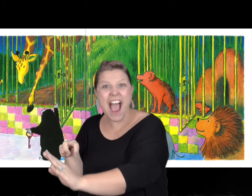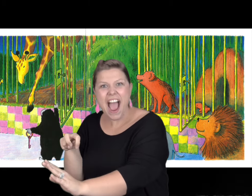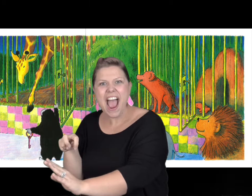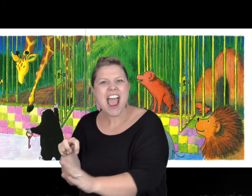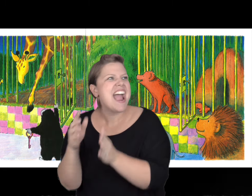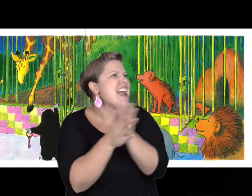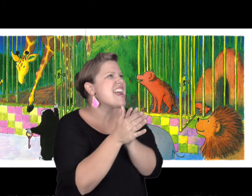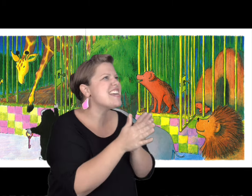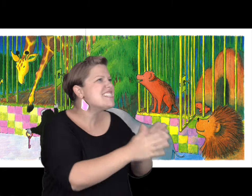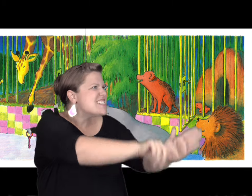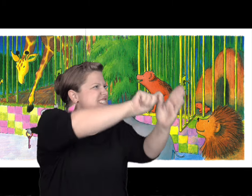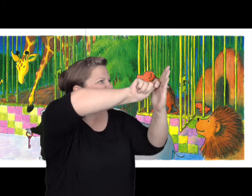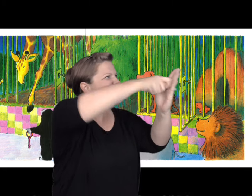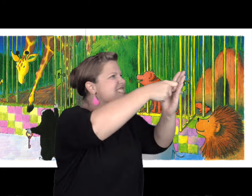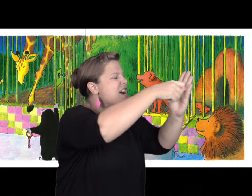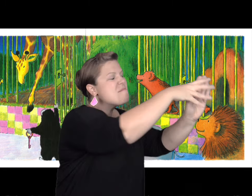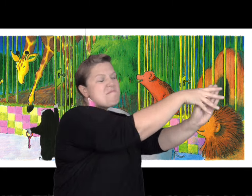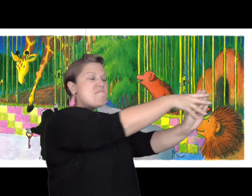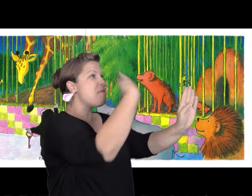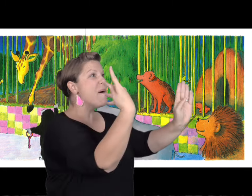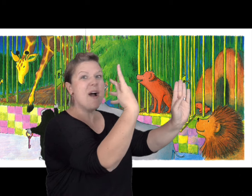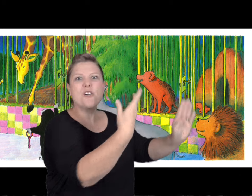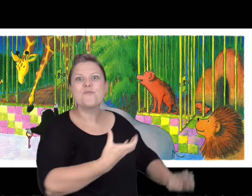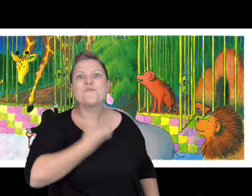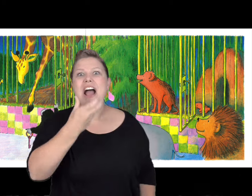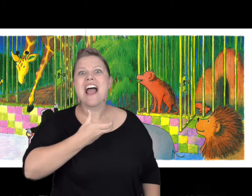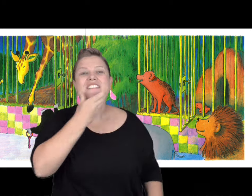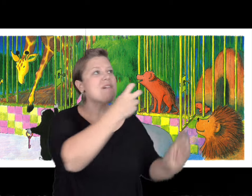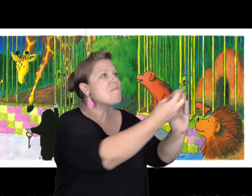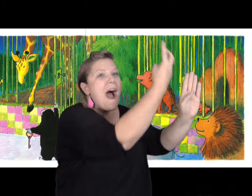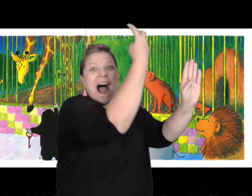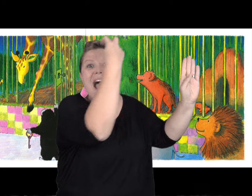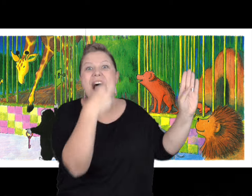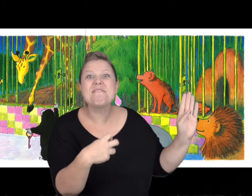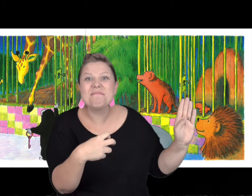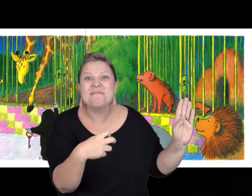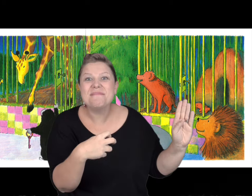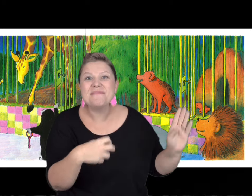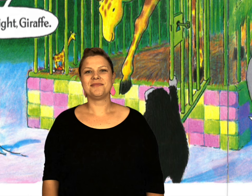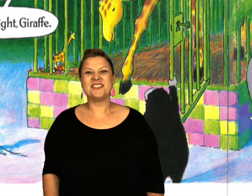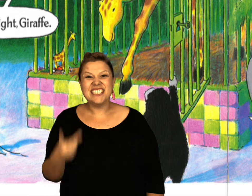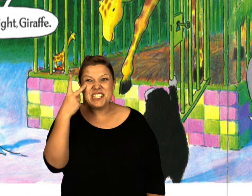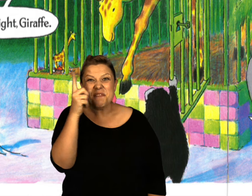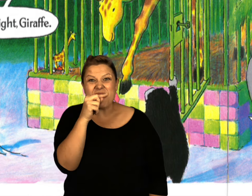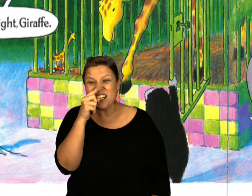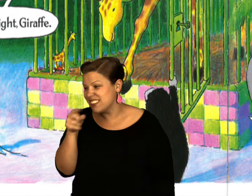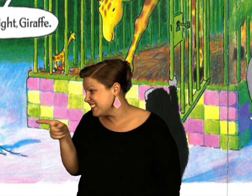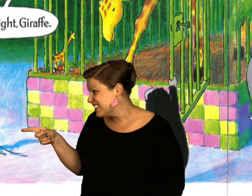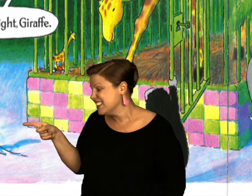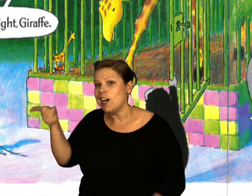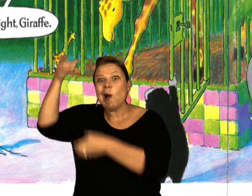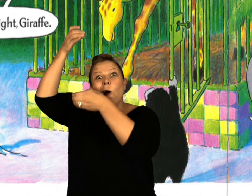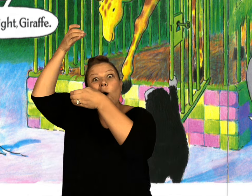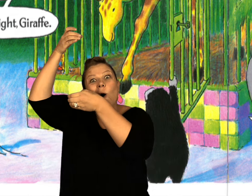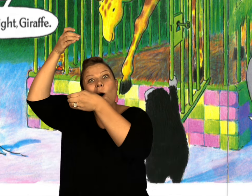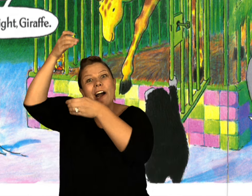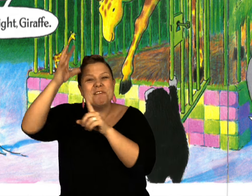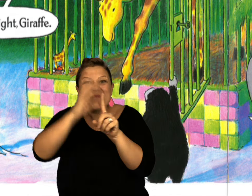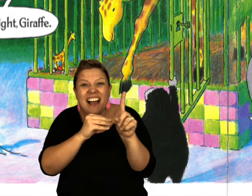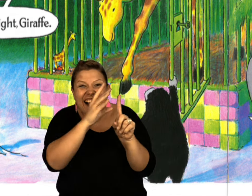hyena jumped out. Opened up the giraffe's cage. And the giraffe jumped out. There's